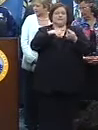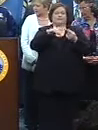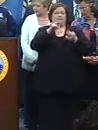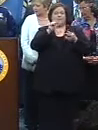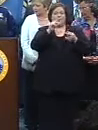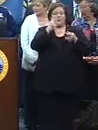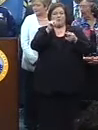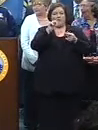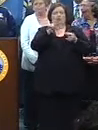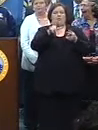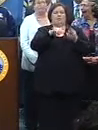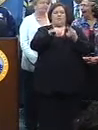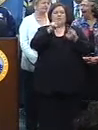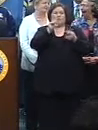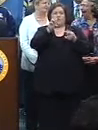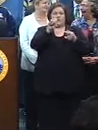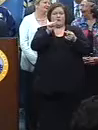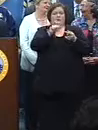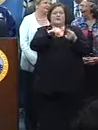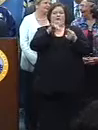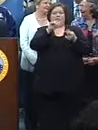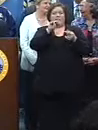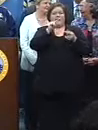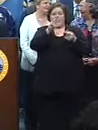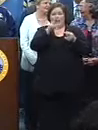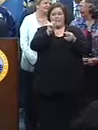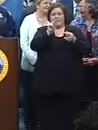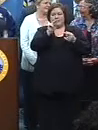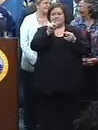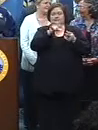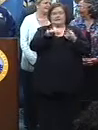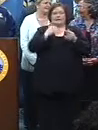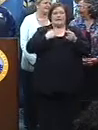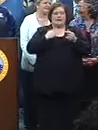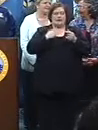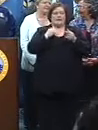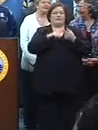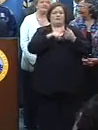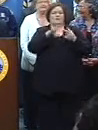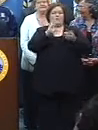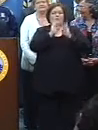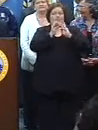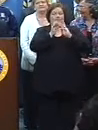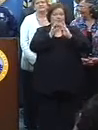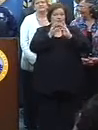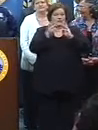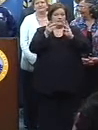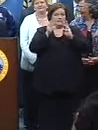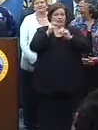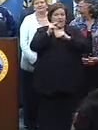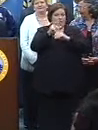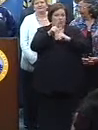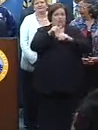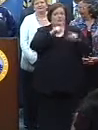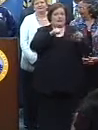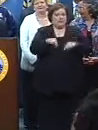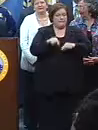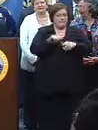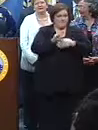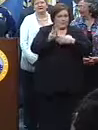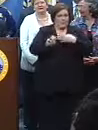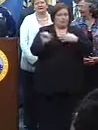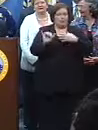Portugal, Korea, the Netherlands, Canada, the Weather Channel took an active interest in our activities this weekend,